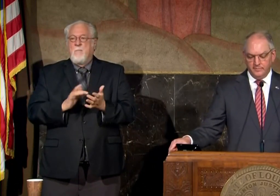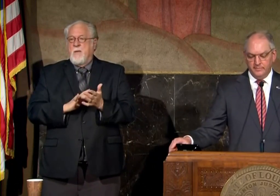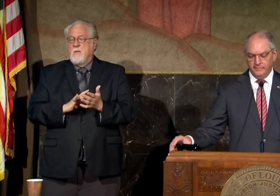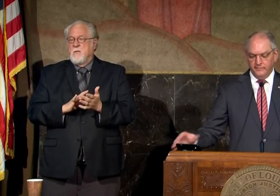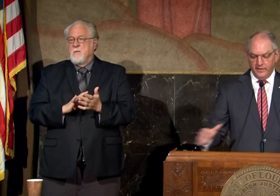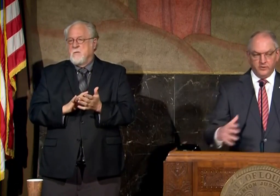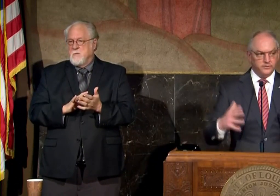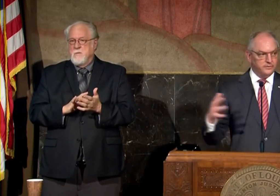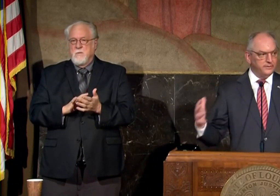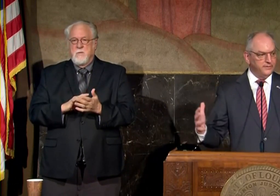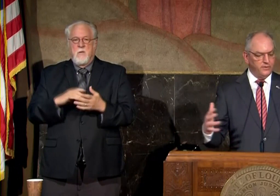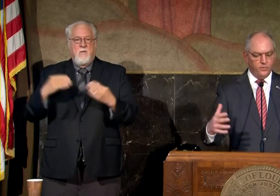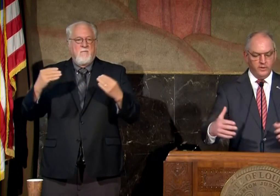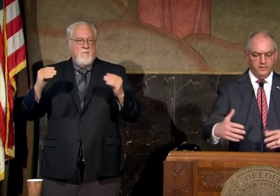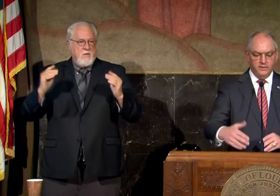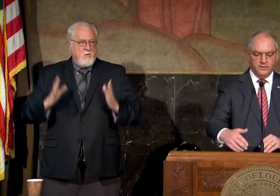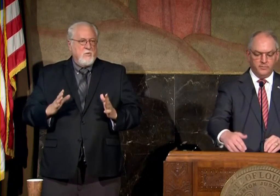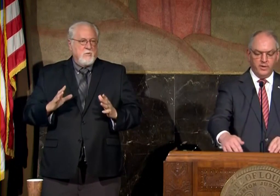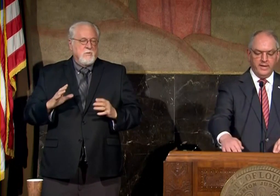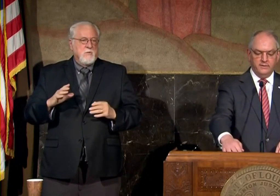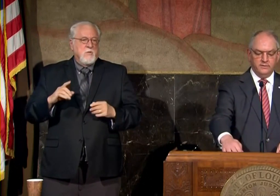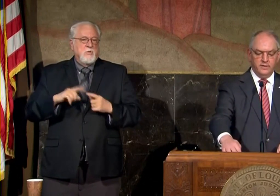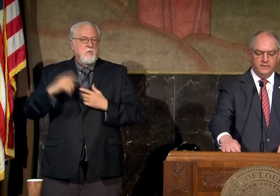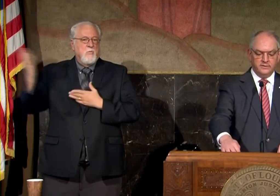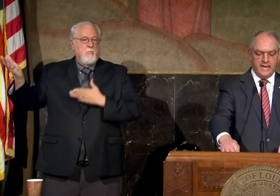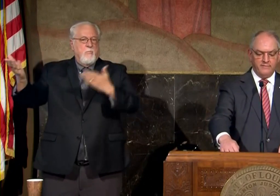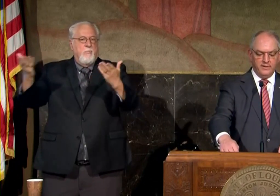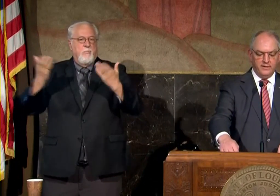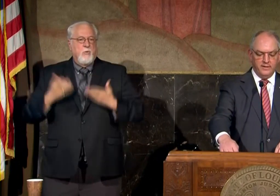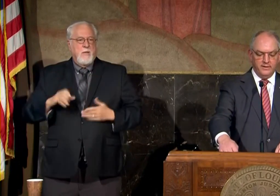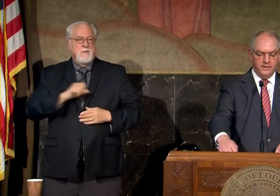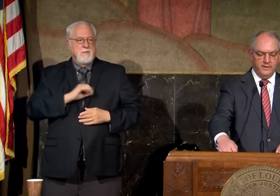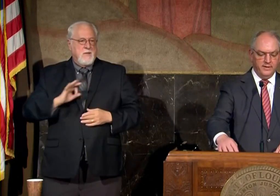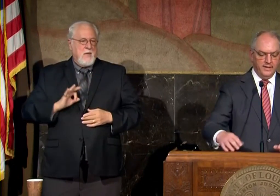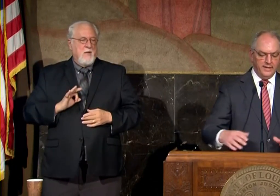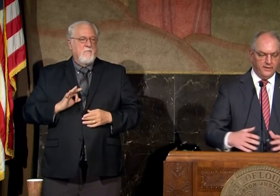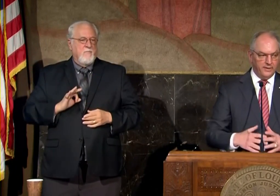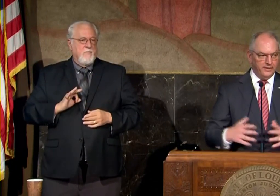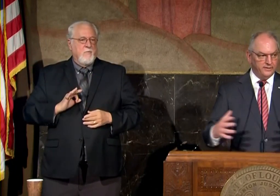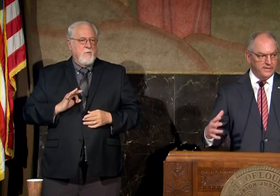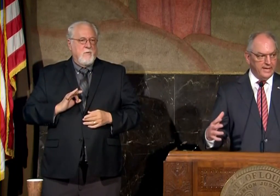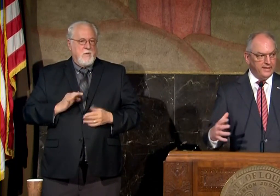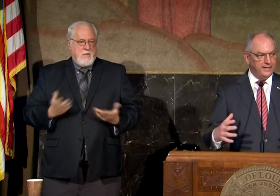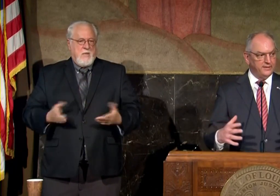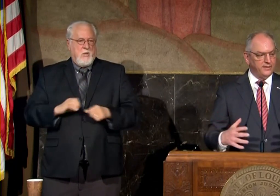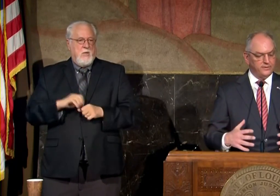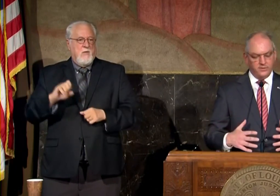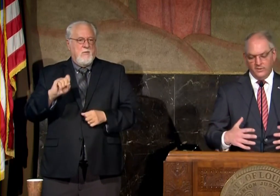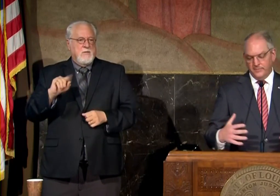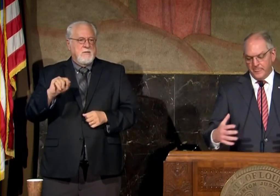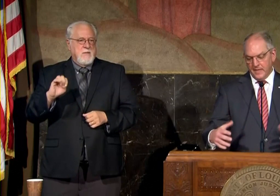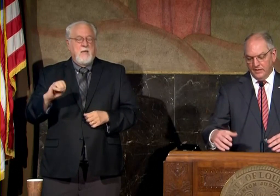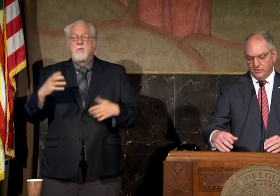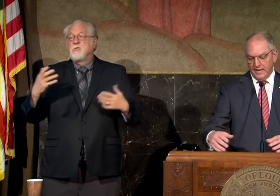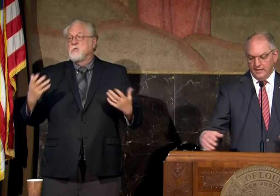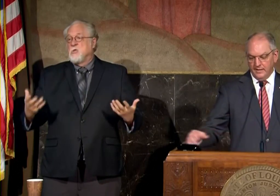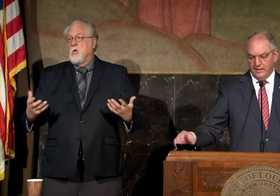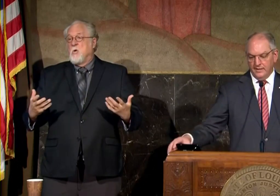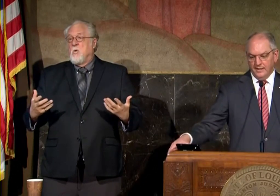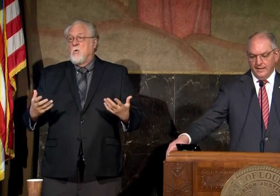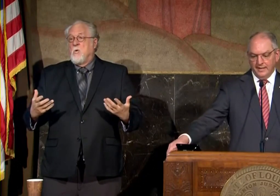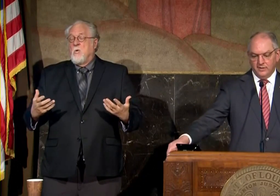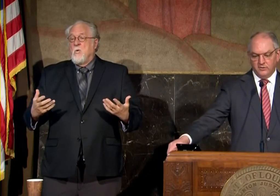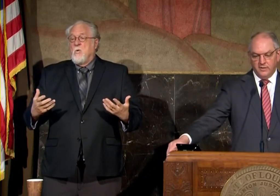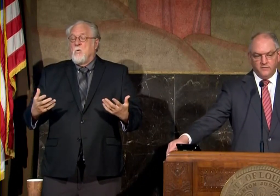uh vendors if you will to bring in uh staffing uh here in the state and and so it's not